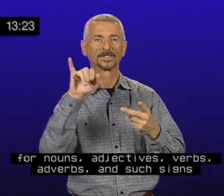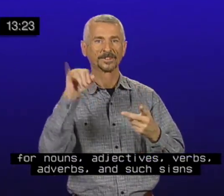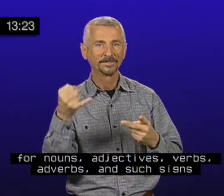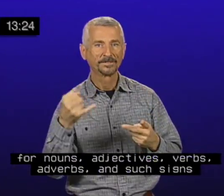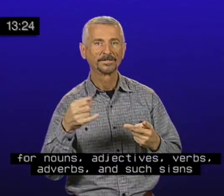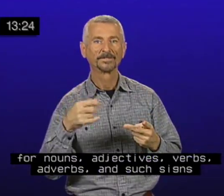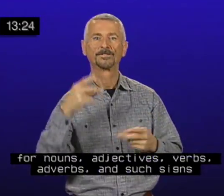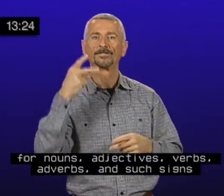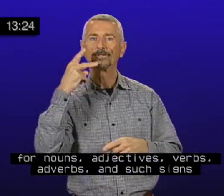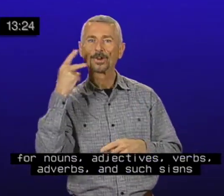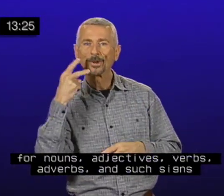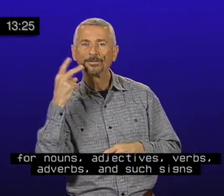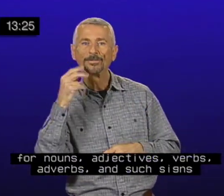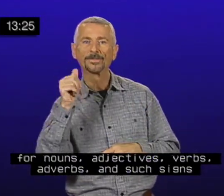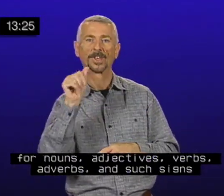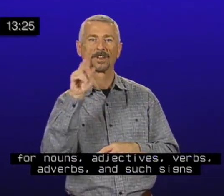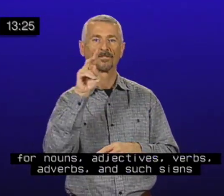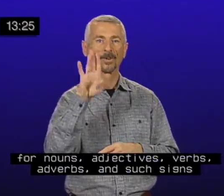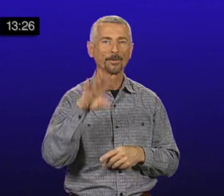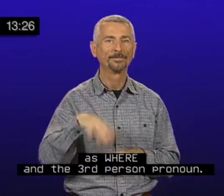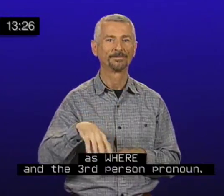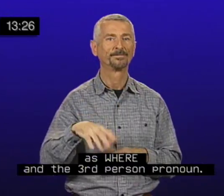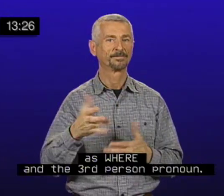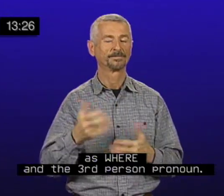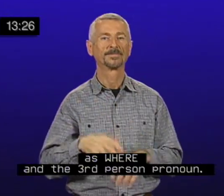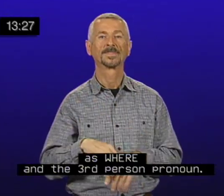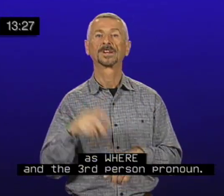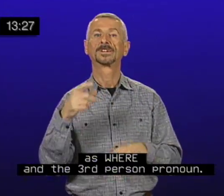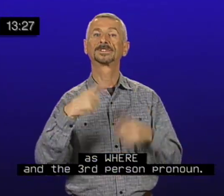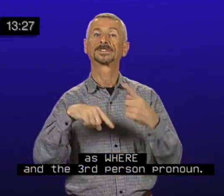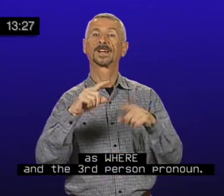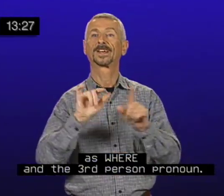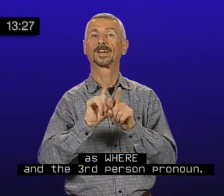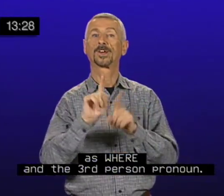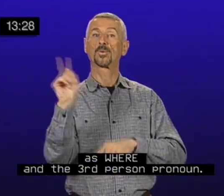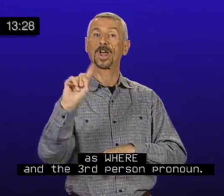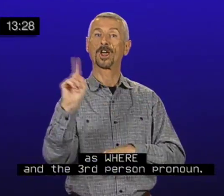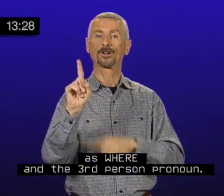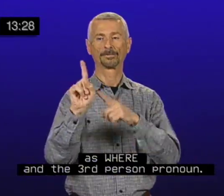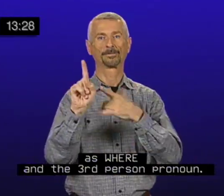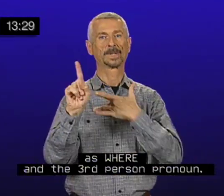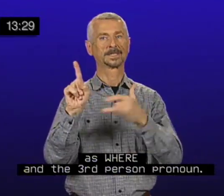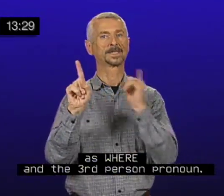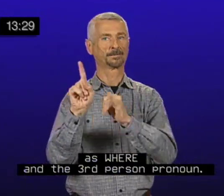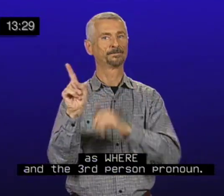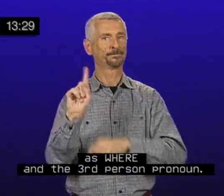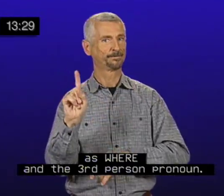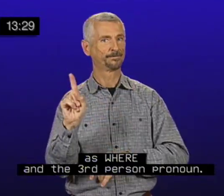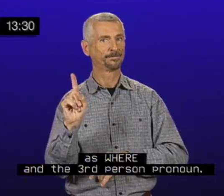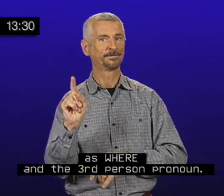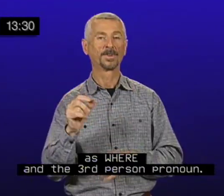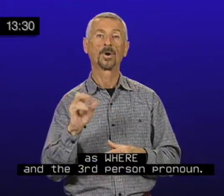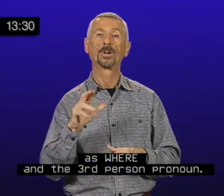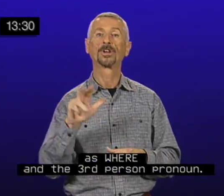verbs, adverbs, and such signs as where and the third person pronoun.